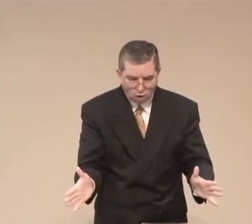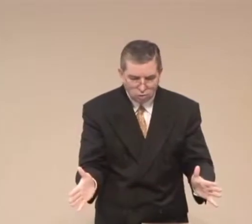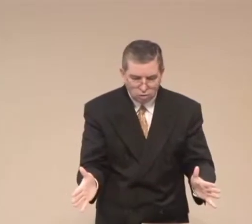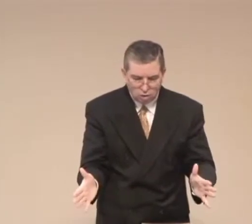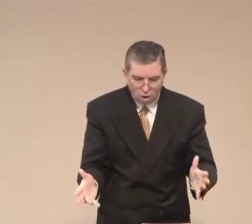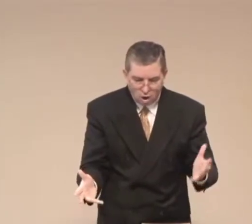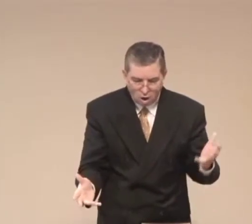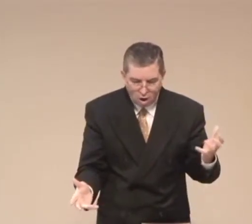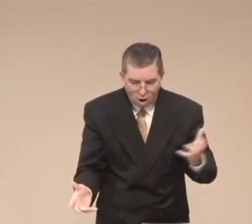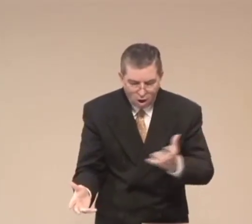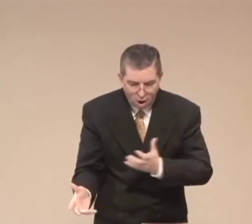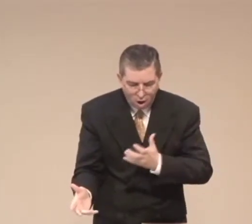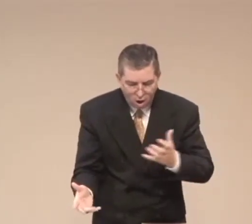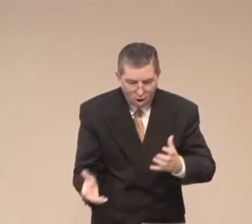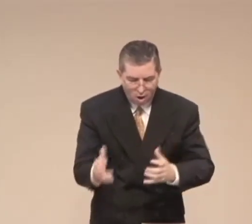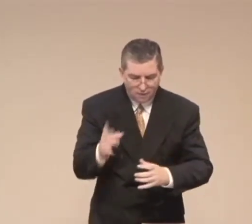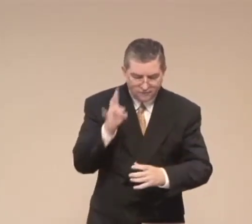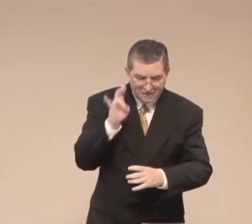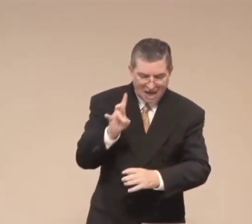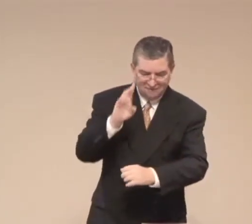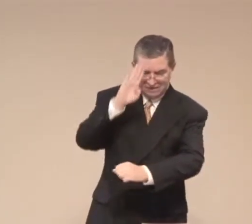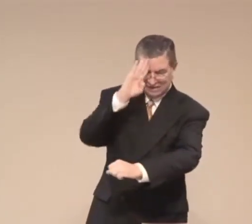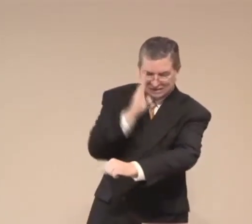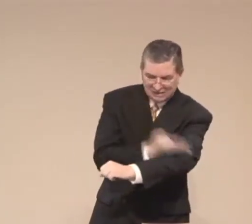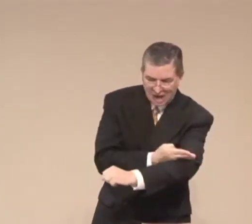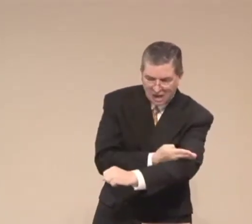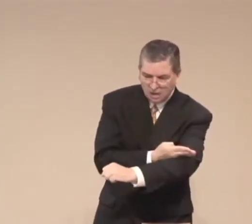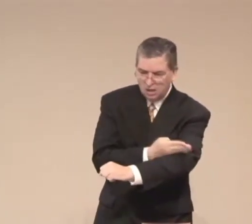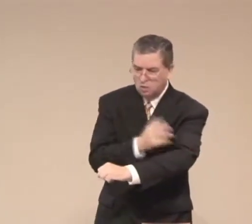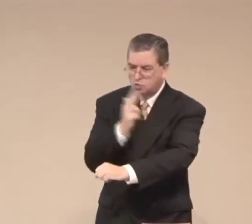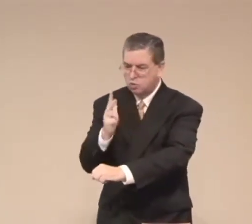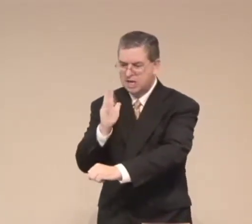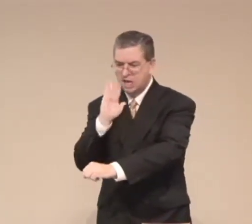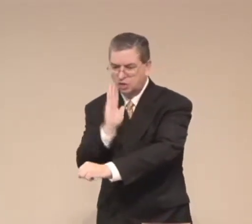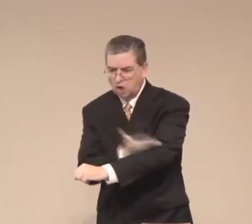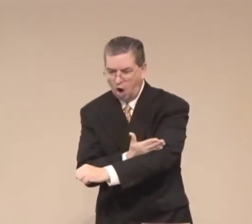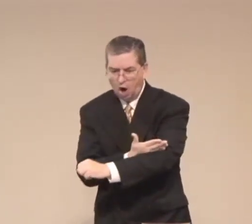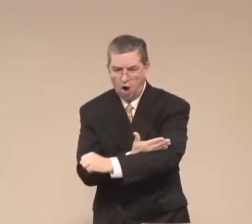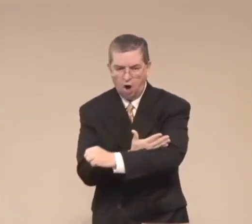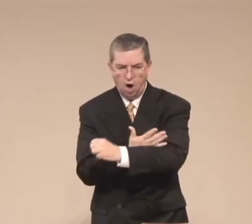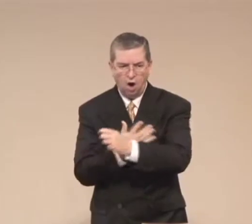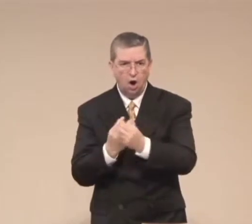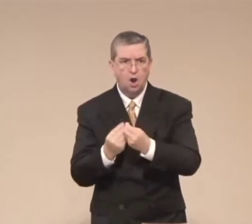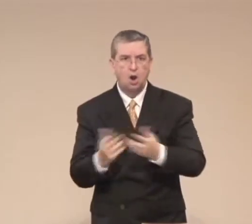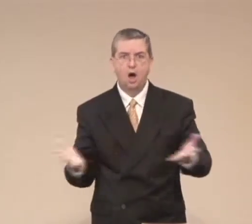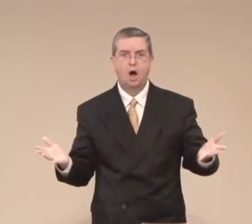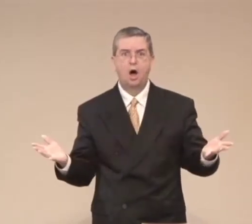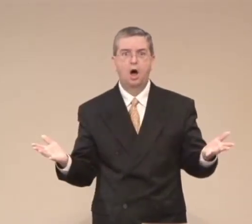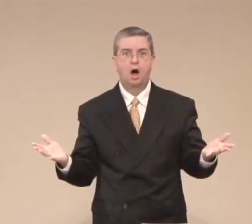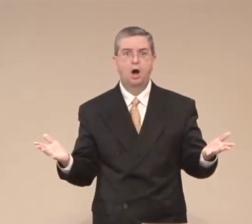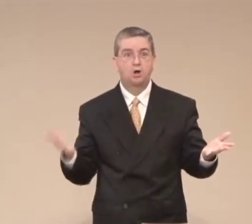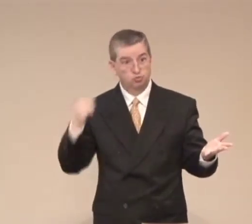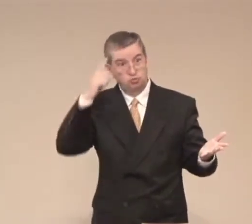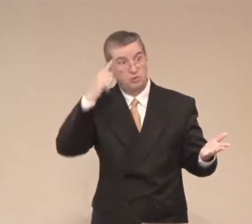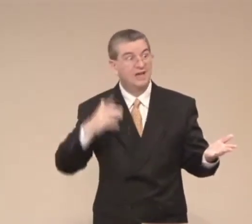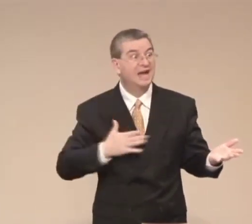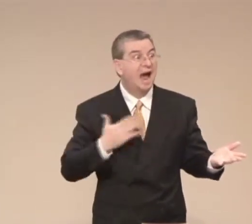Can you imagine Job as a father? He lost all his sons, all his daughters.